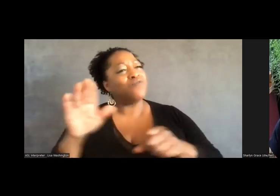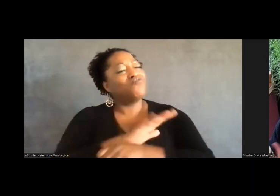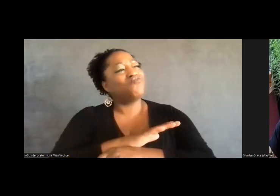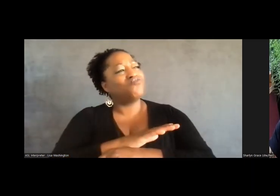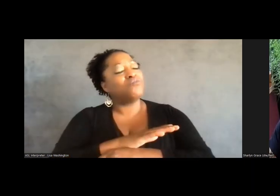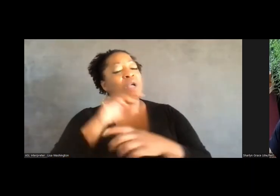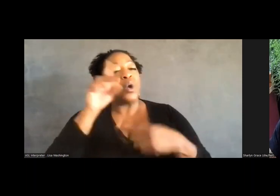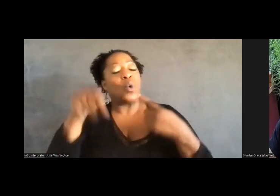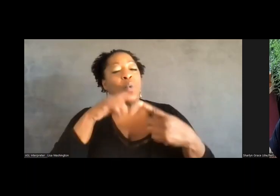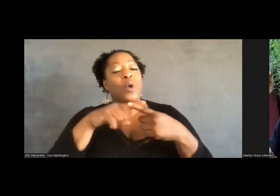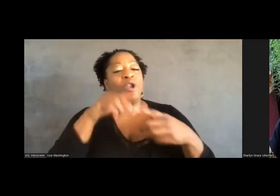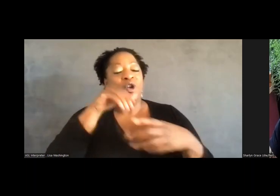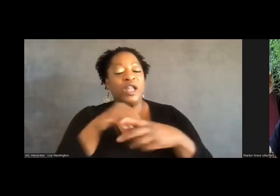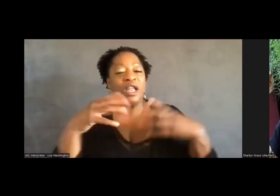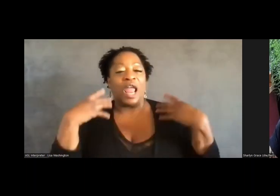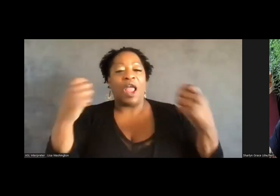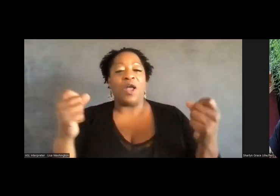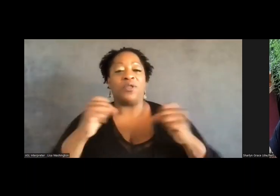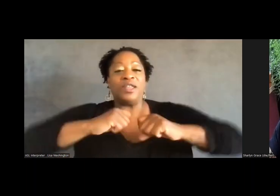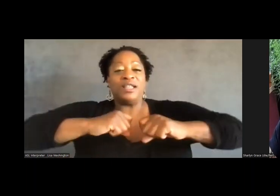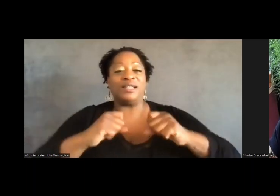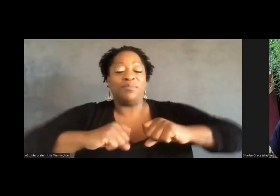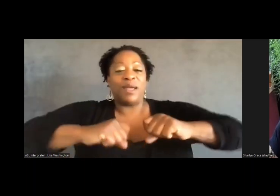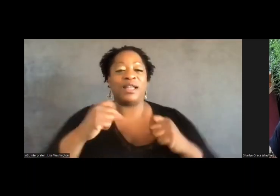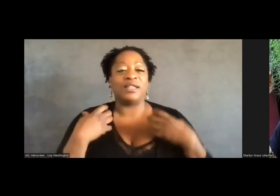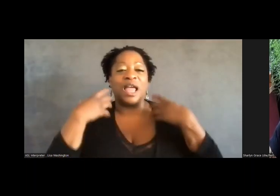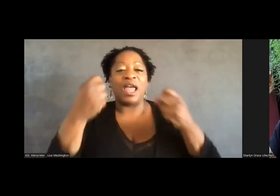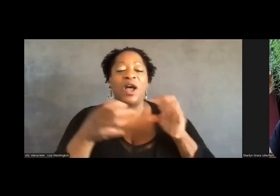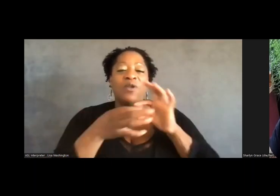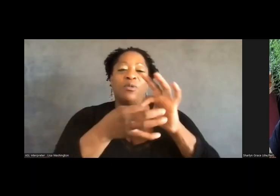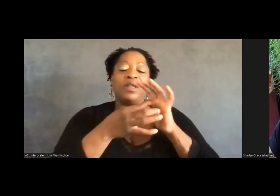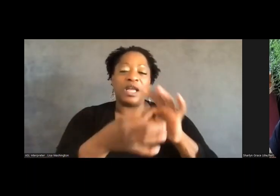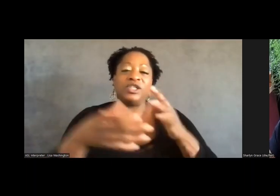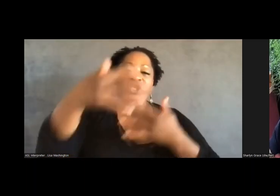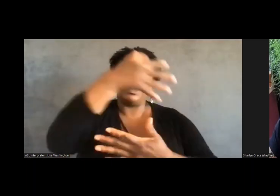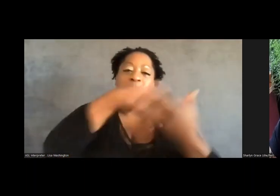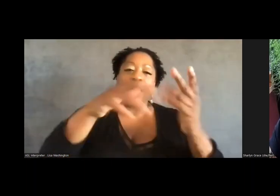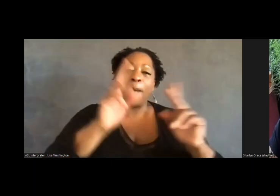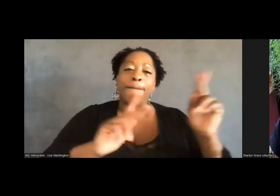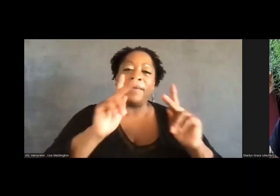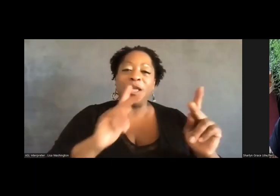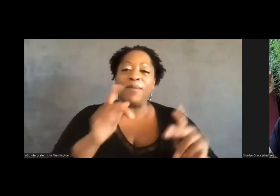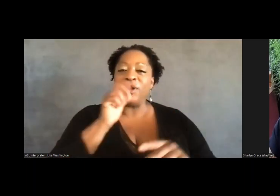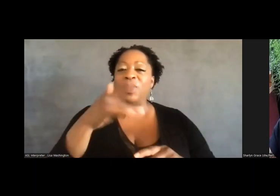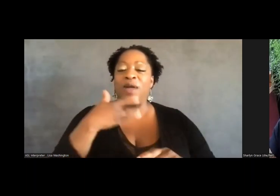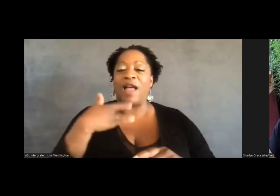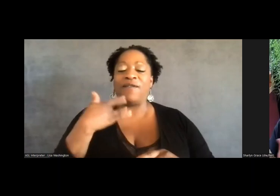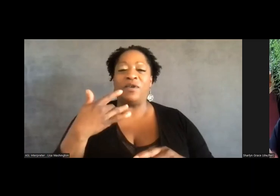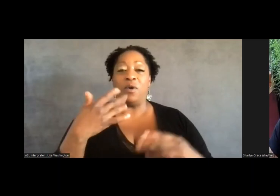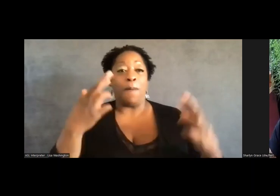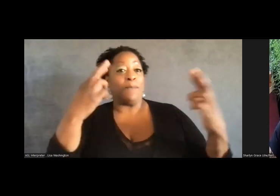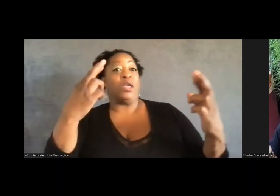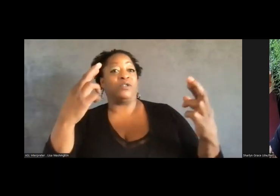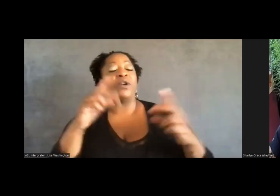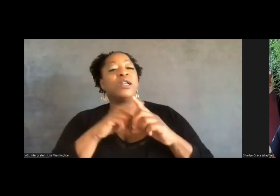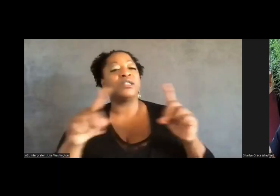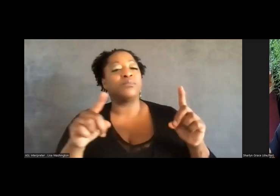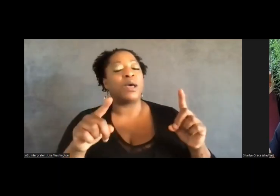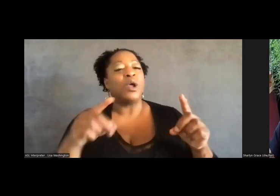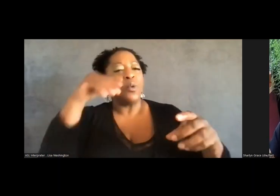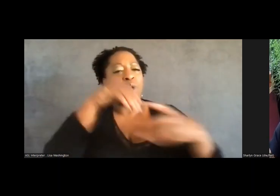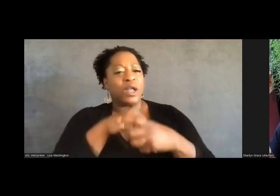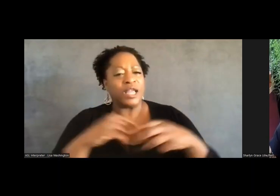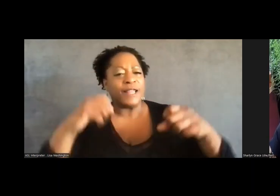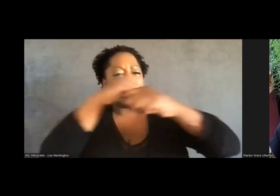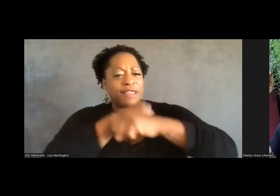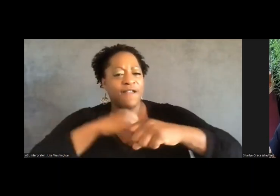coalition, you're in a healthy space, you're in healthy relationships, and you're with people, um, that you don't have to be best friends with, but that you're in struggle together